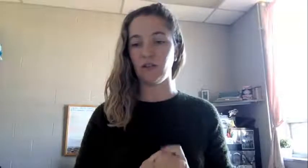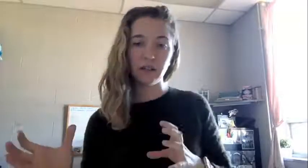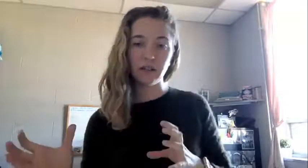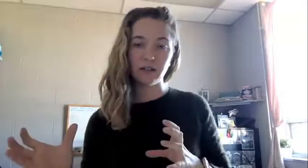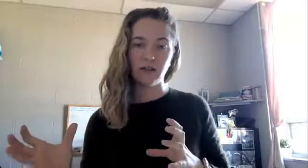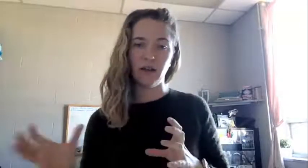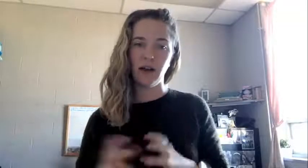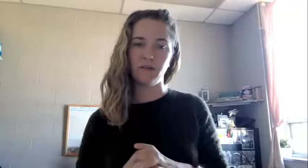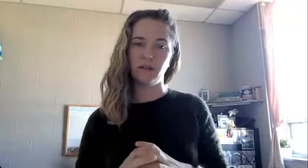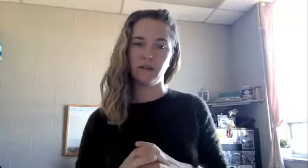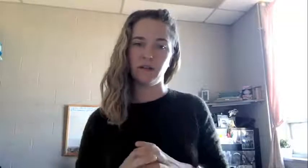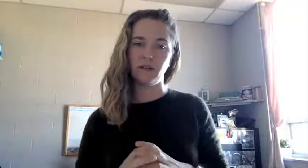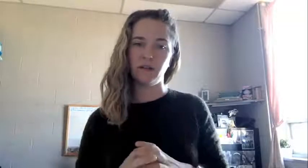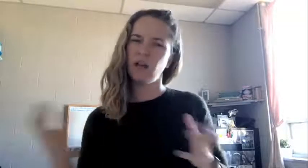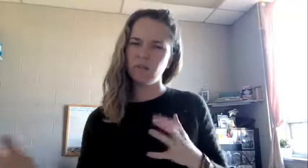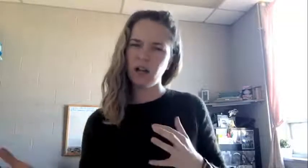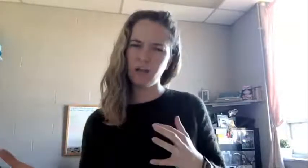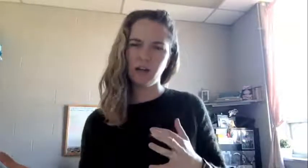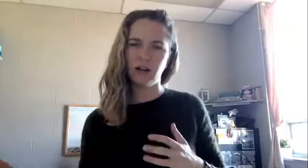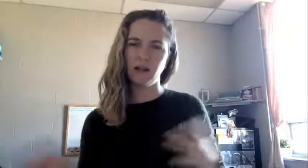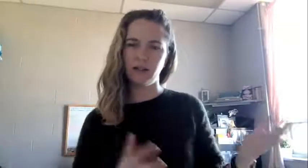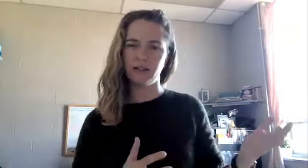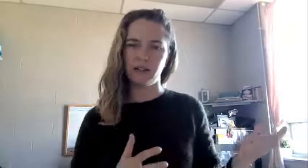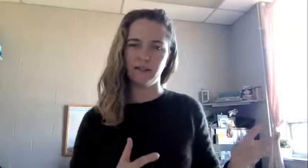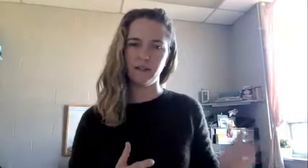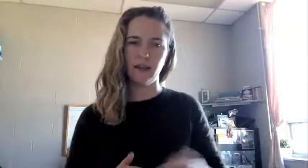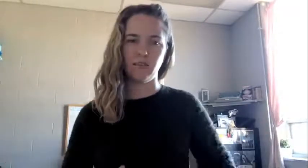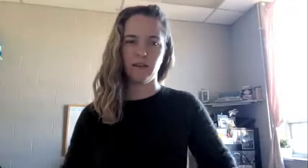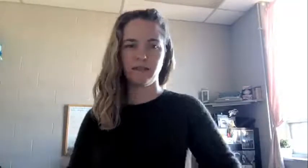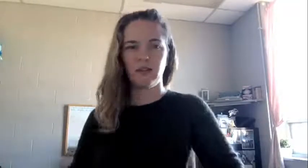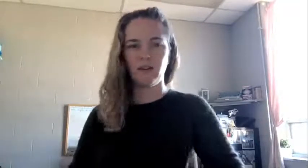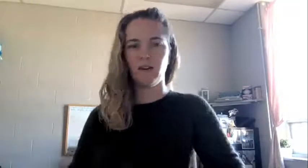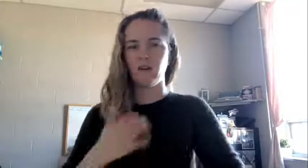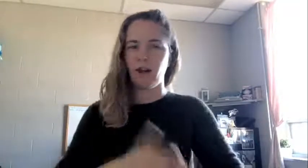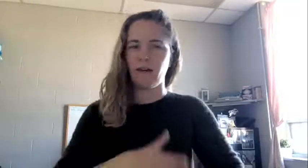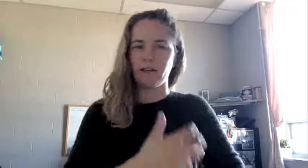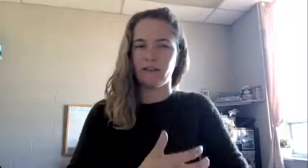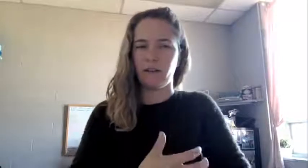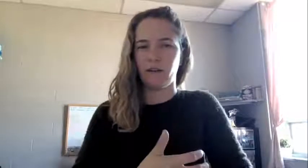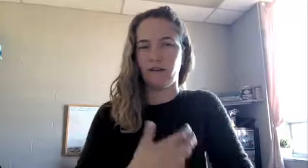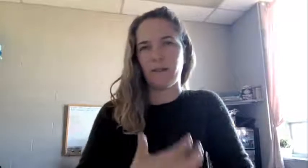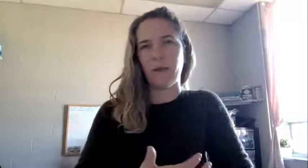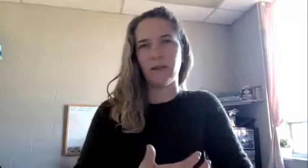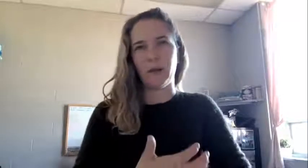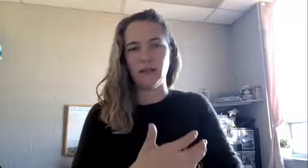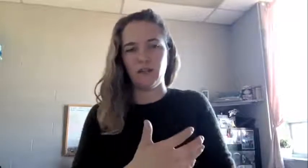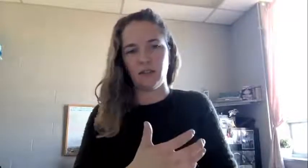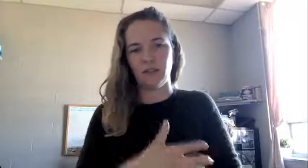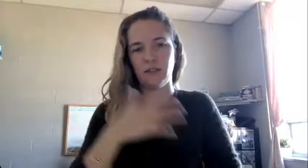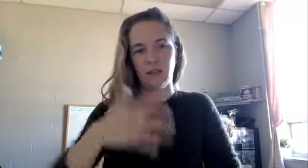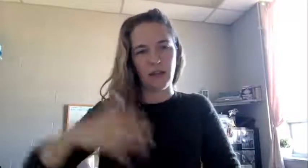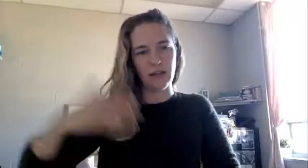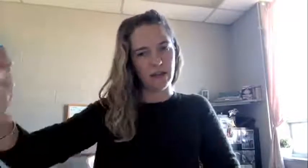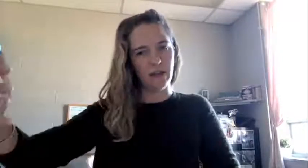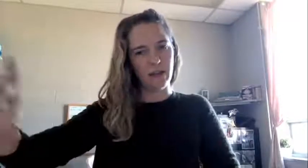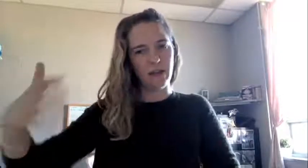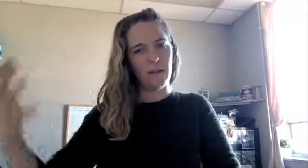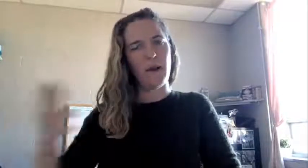So you have some job security, but it's not the same as tenure, and you don't have necessarily the same expectations to get to that